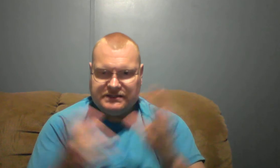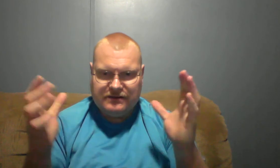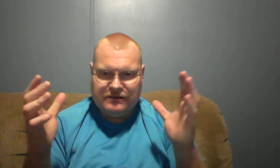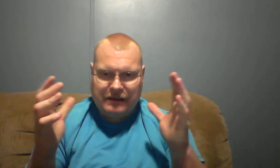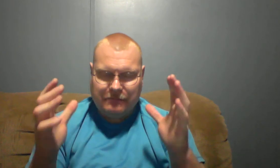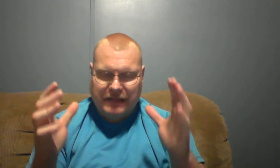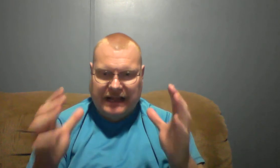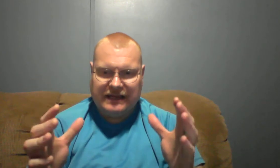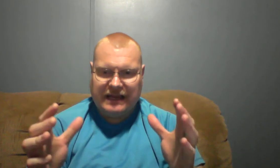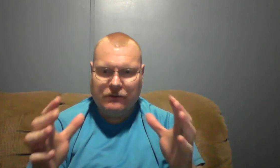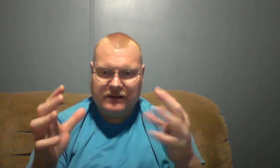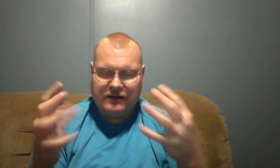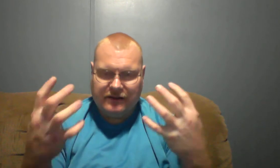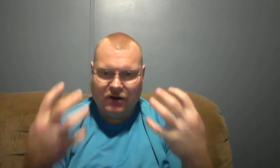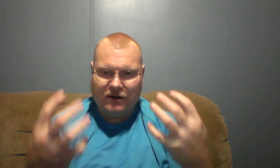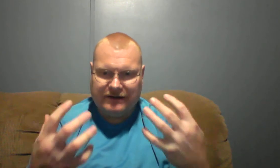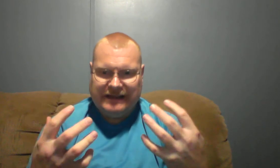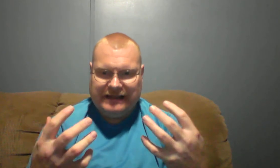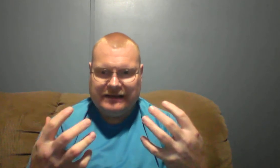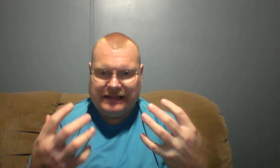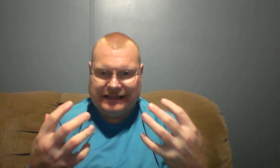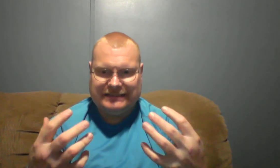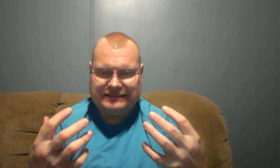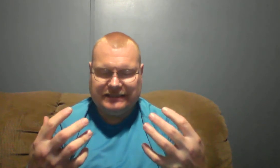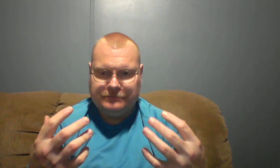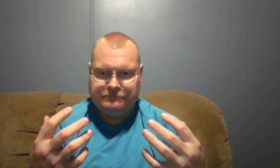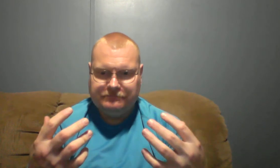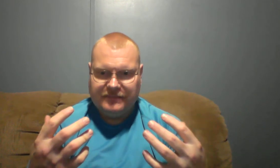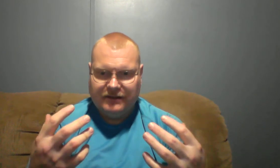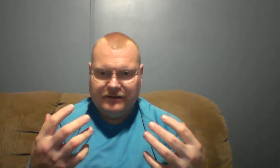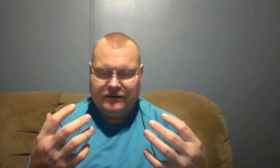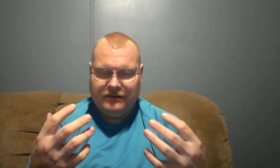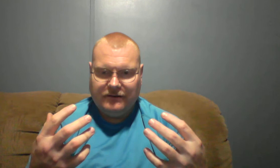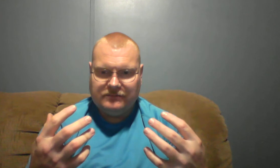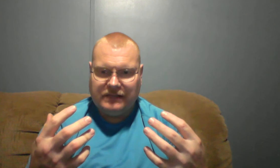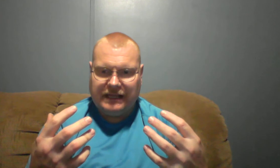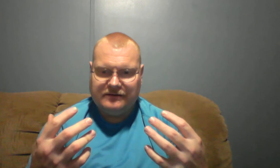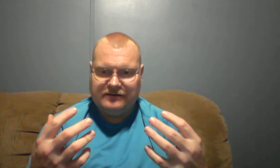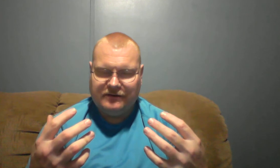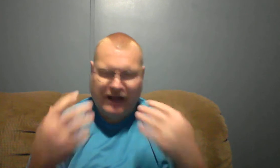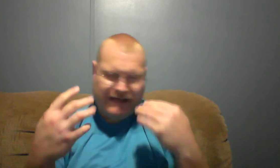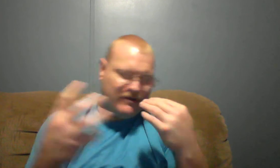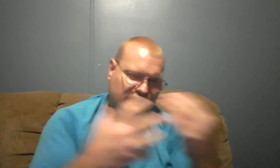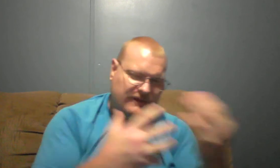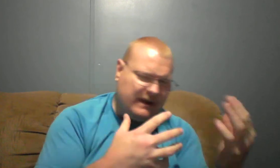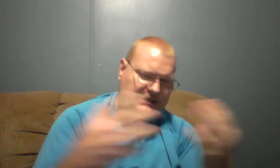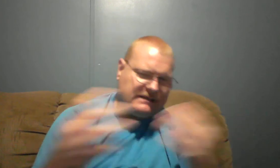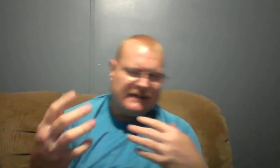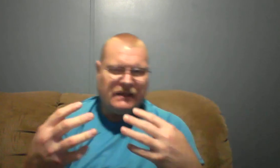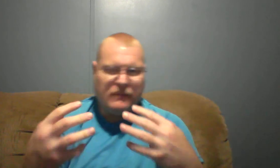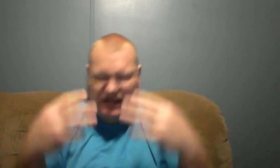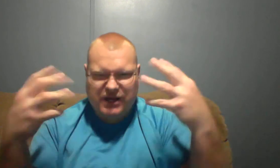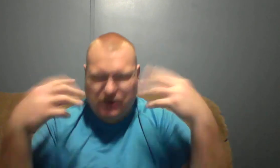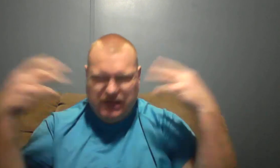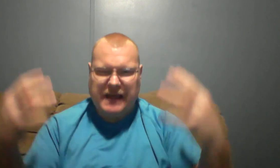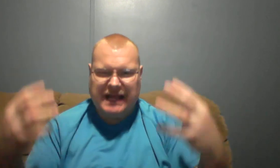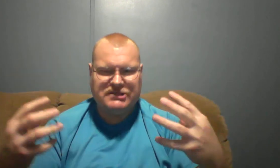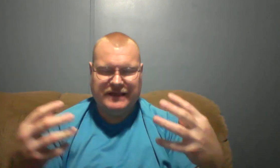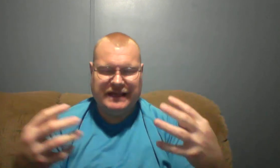back in the day when the garden of Eden existed and you know I have my own theories and think about you know and imagine things